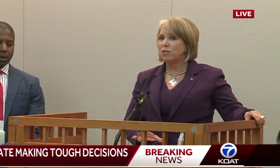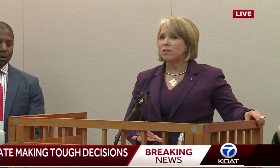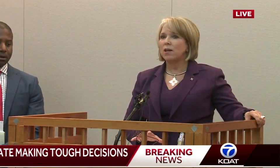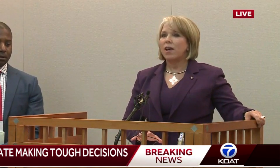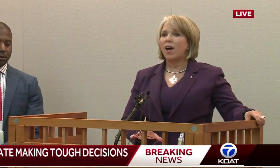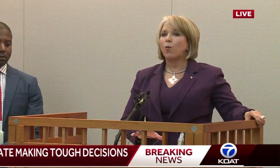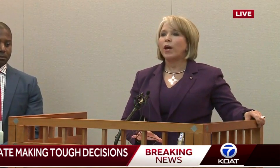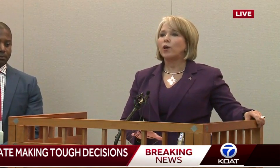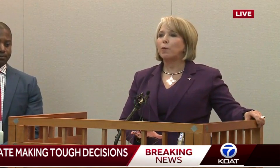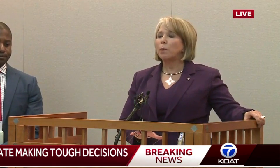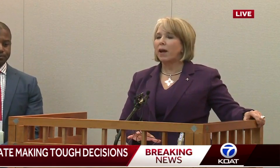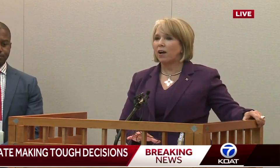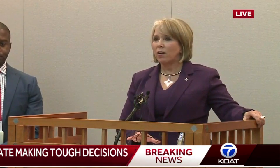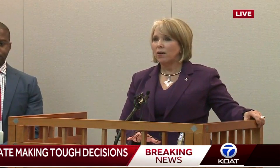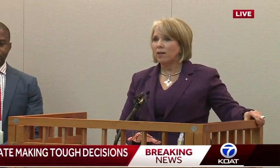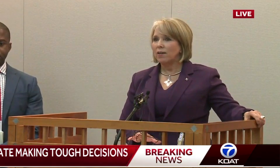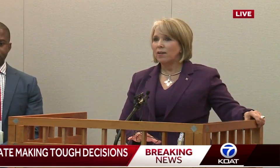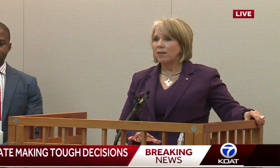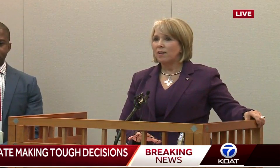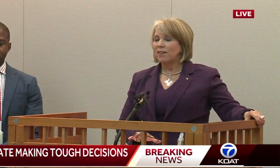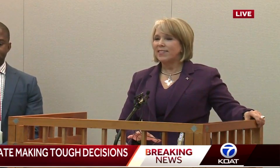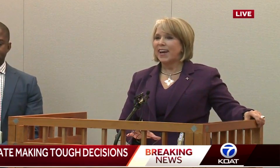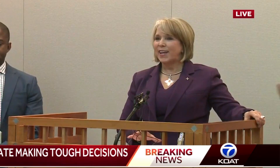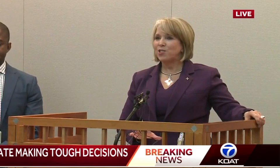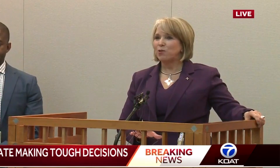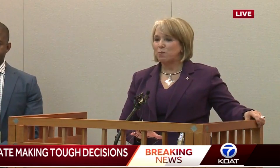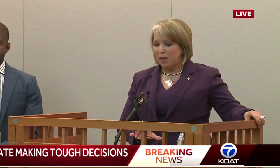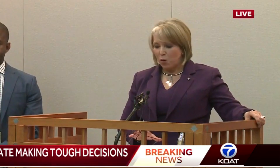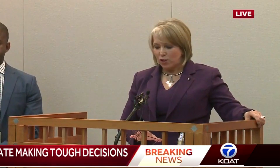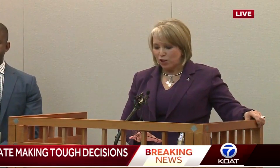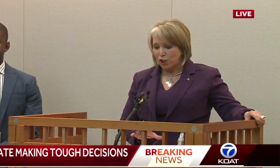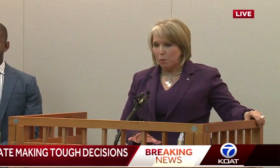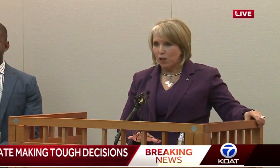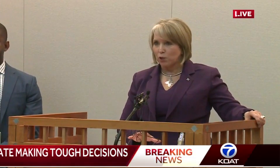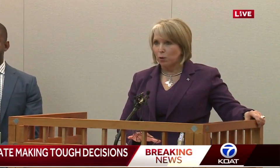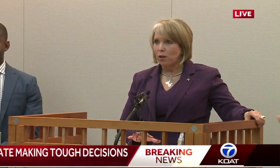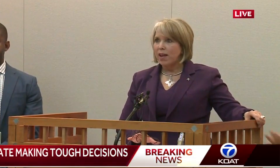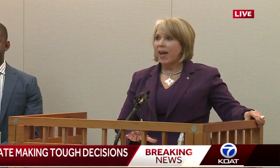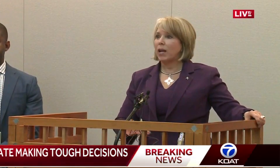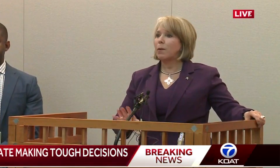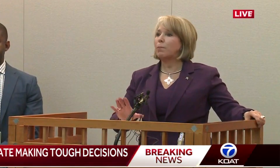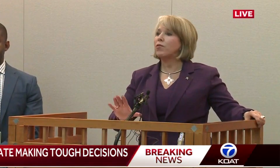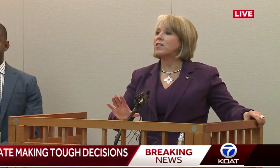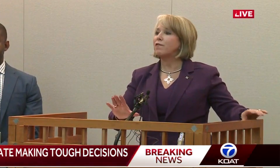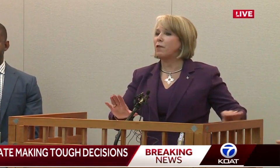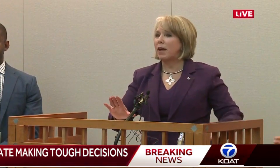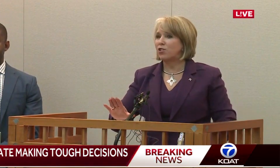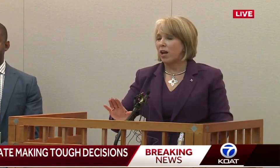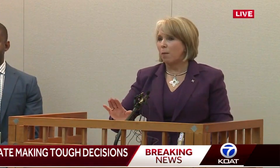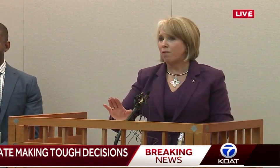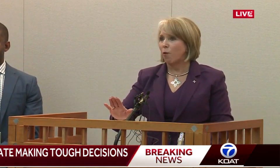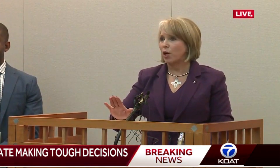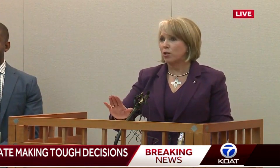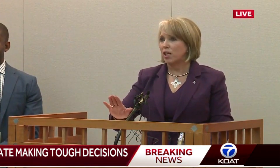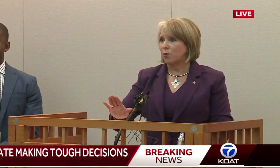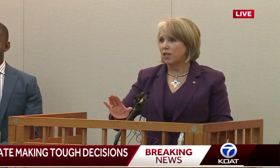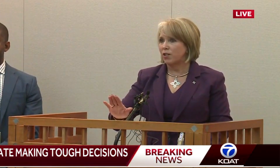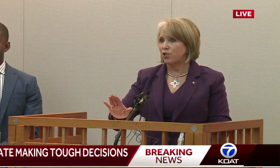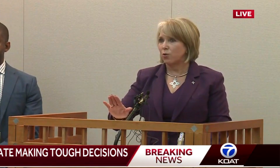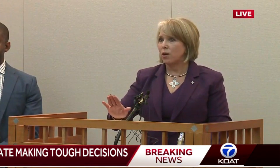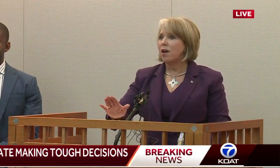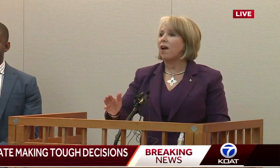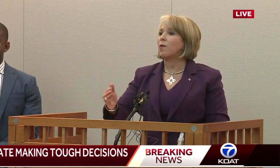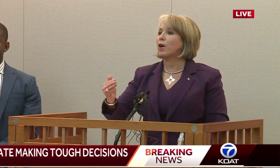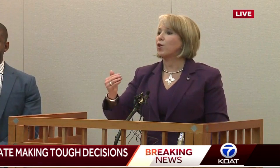other questions, and we are prepared to answer as many questions as possible. And I'm going to put this information out before we go to